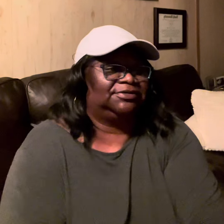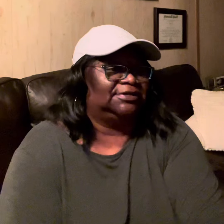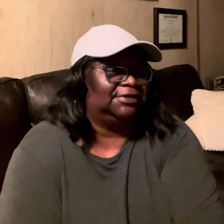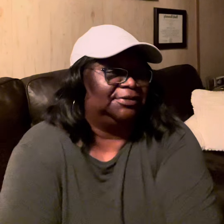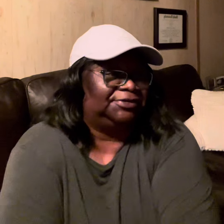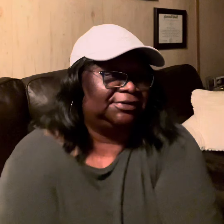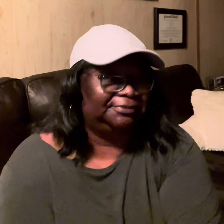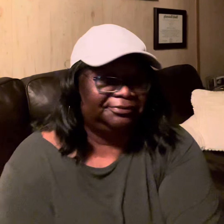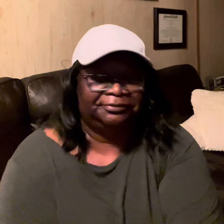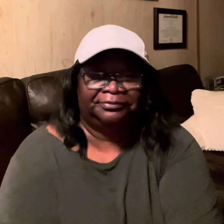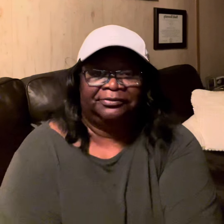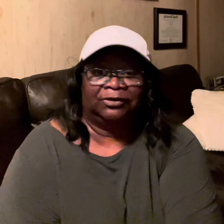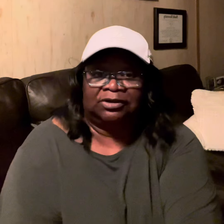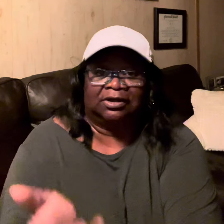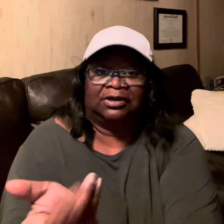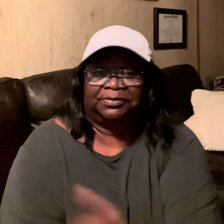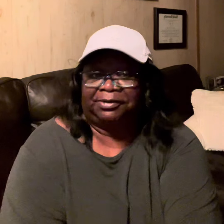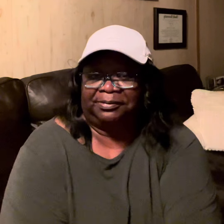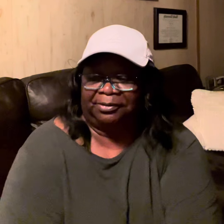subs to a hundred people